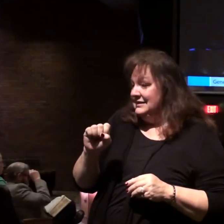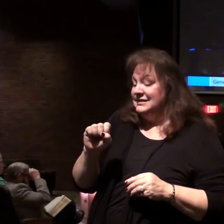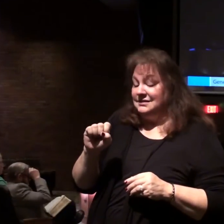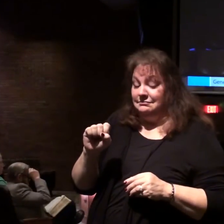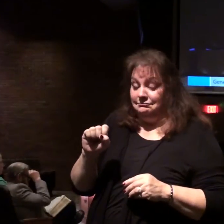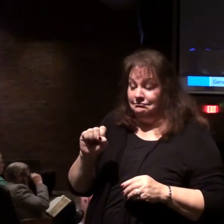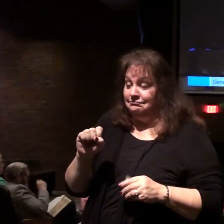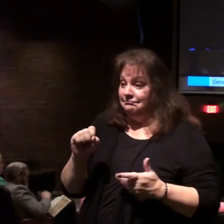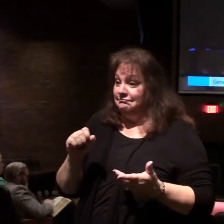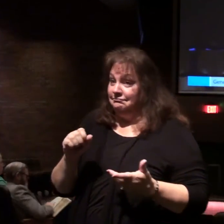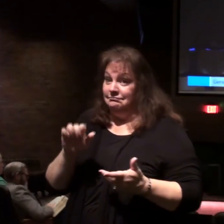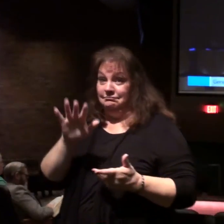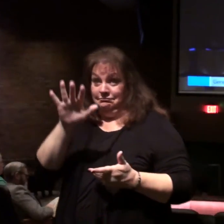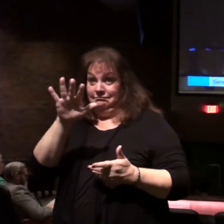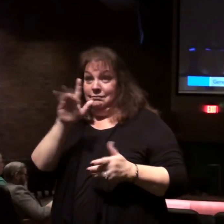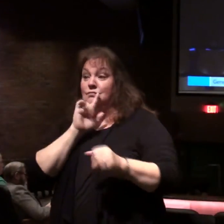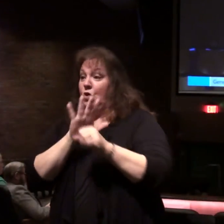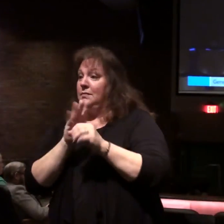them, lived.